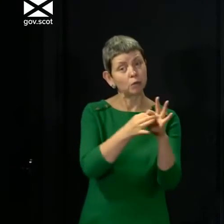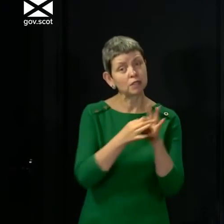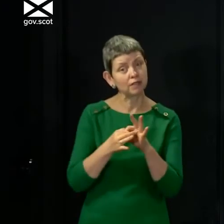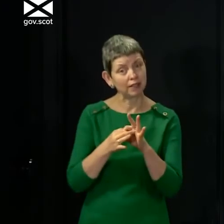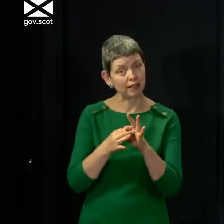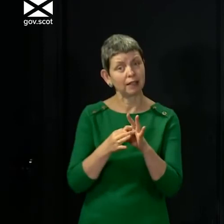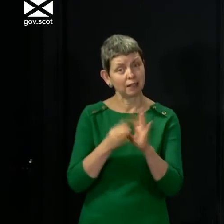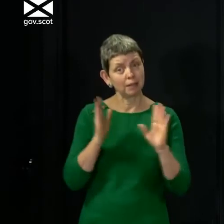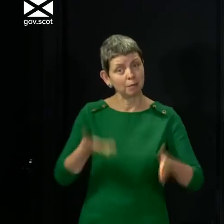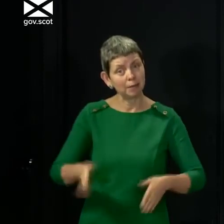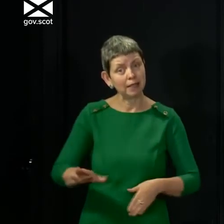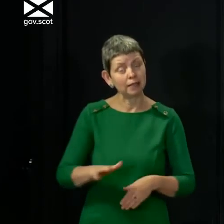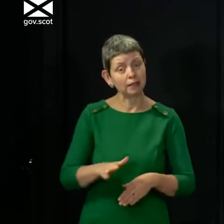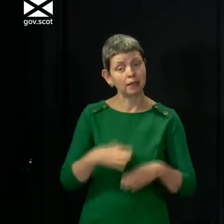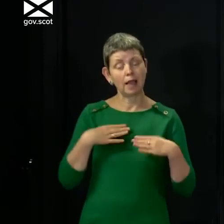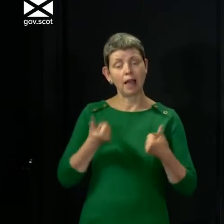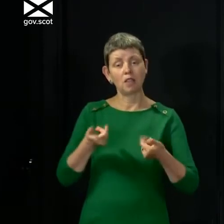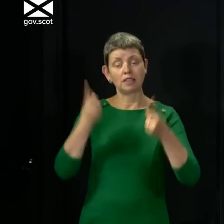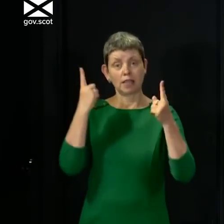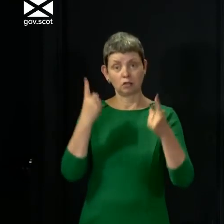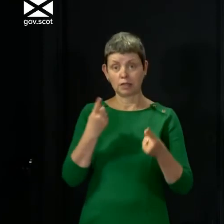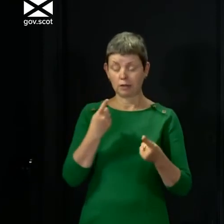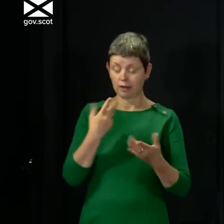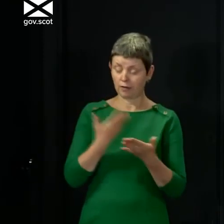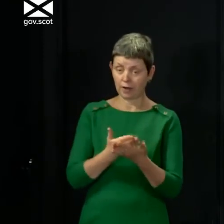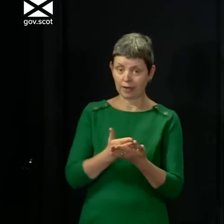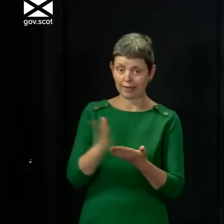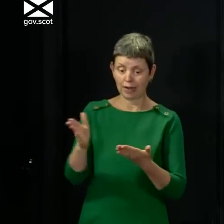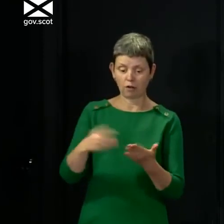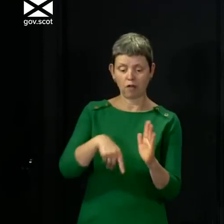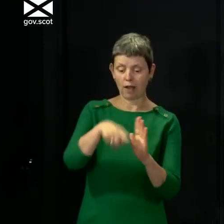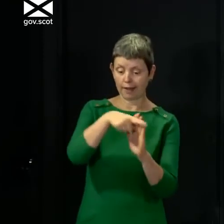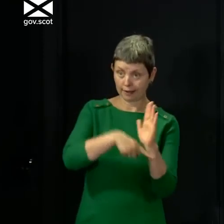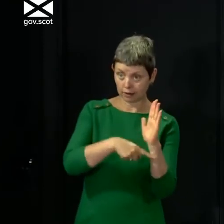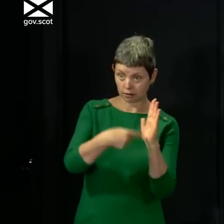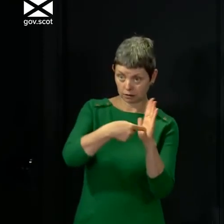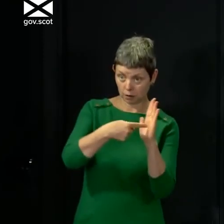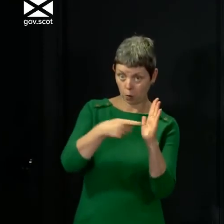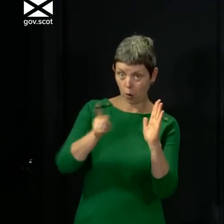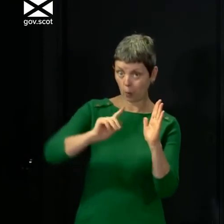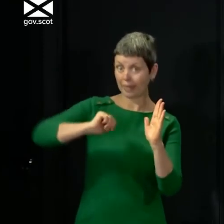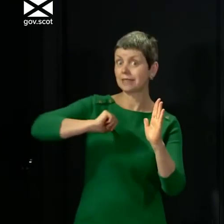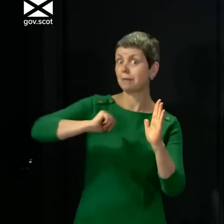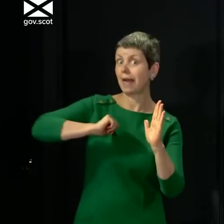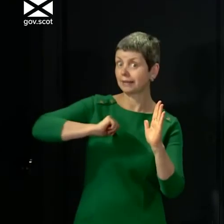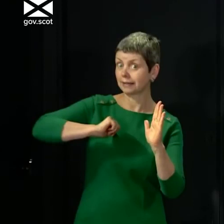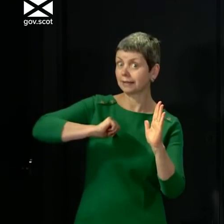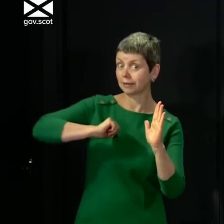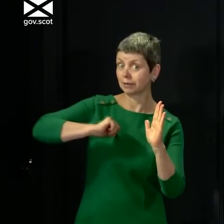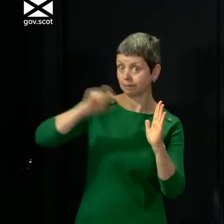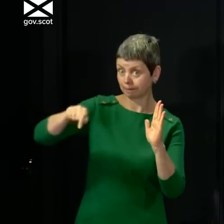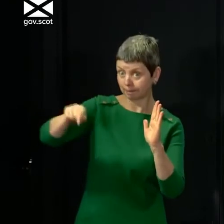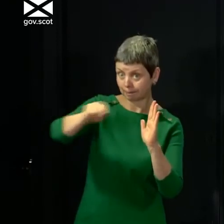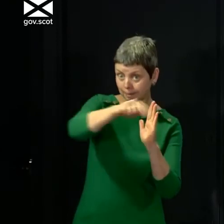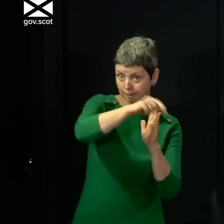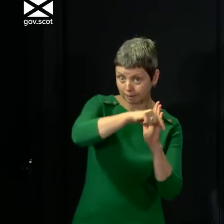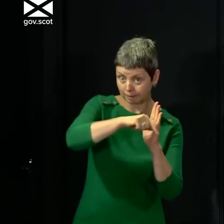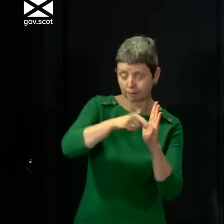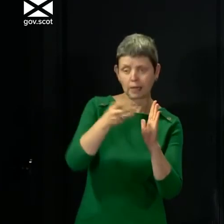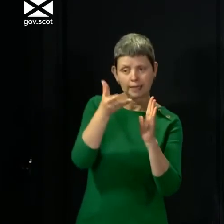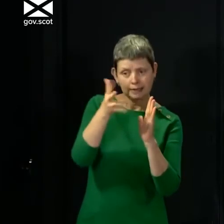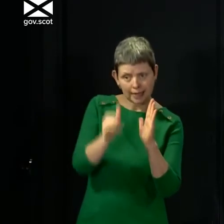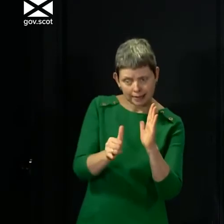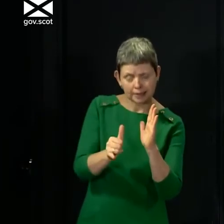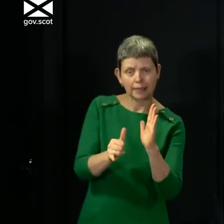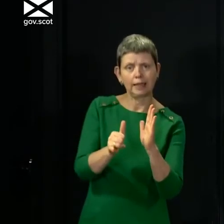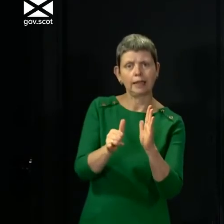very clear to health boards, to care home providers, what it is that we are expecting done in terms of testing